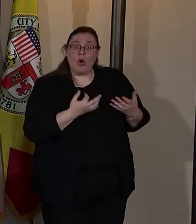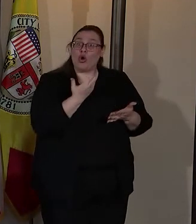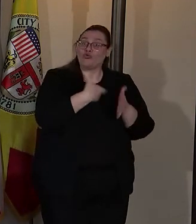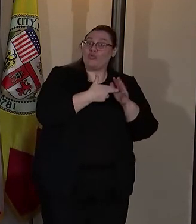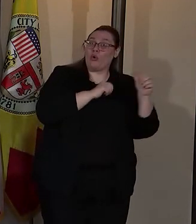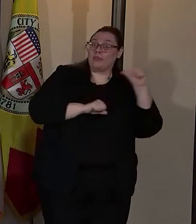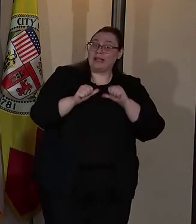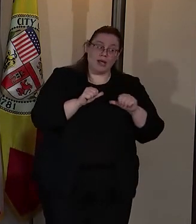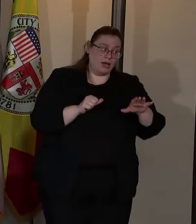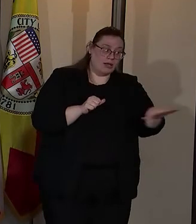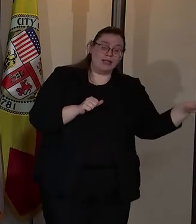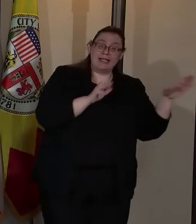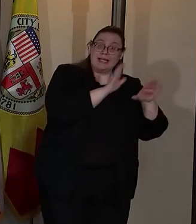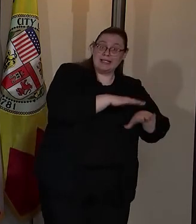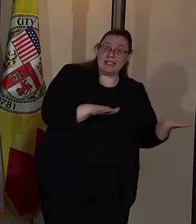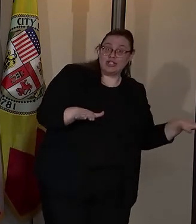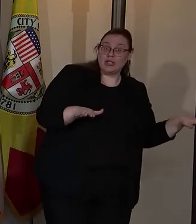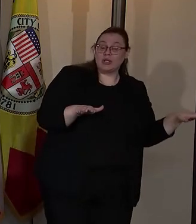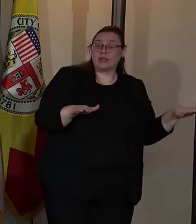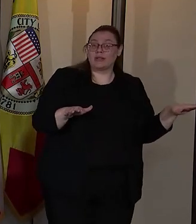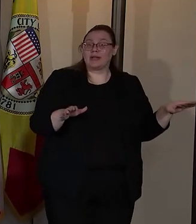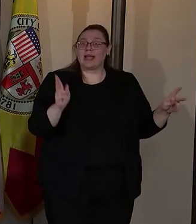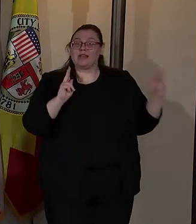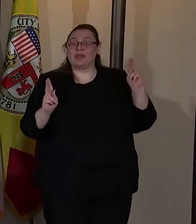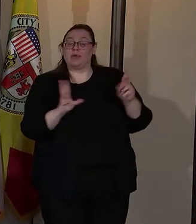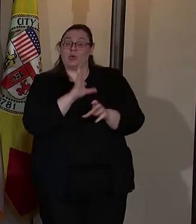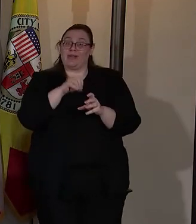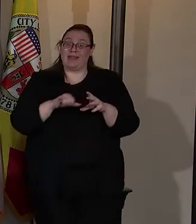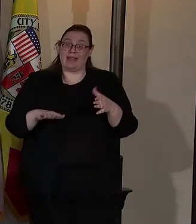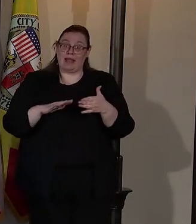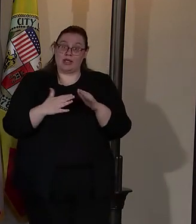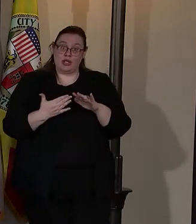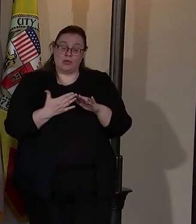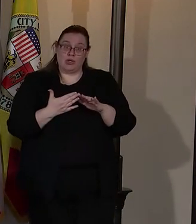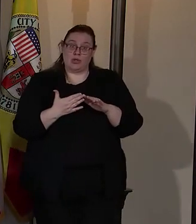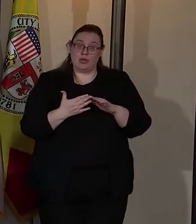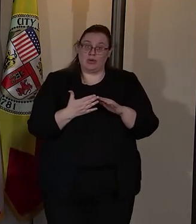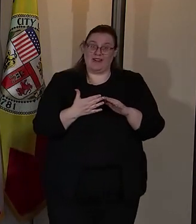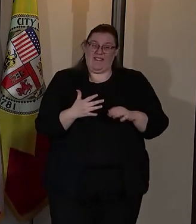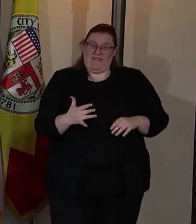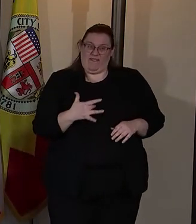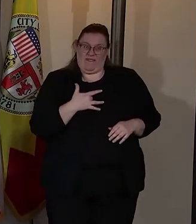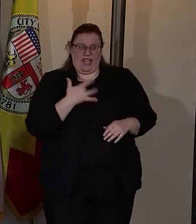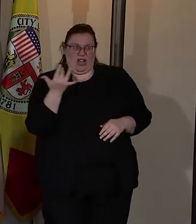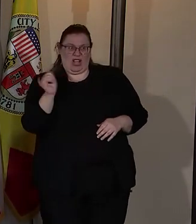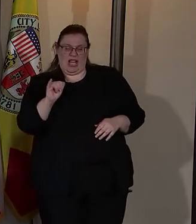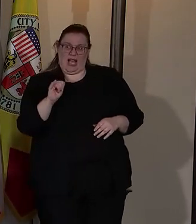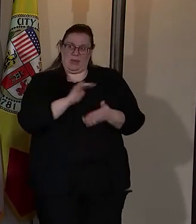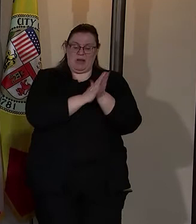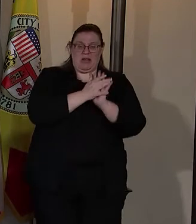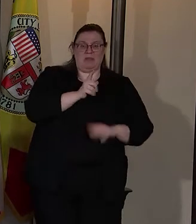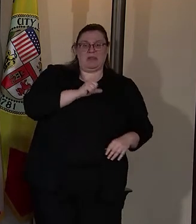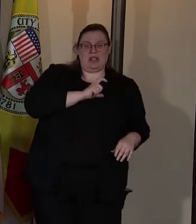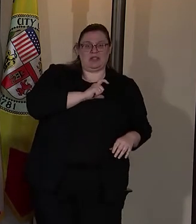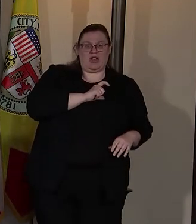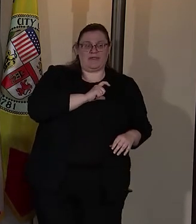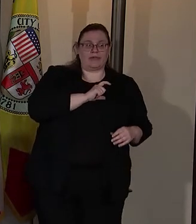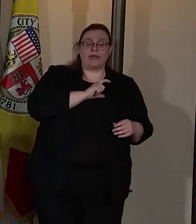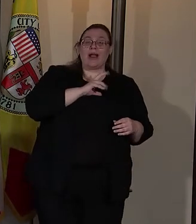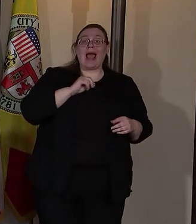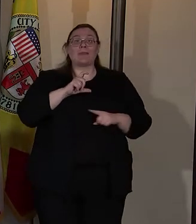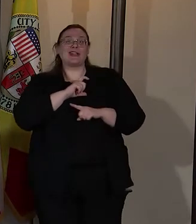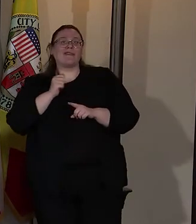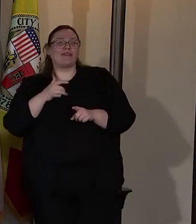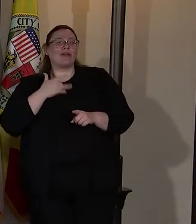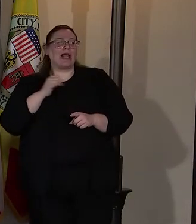where the children and people from within the community feels what it's like to be a police officer, and vice versa.